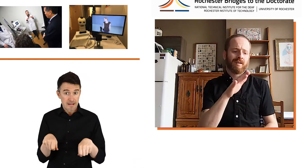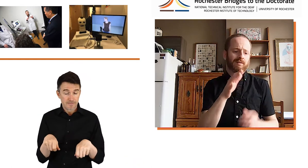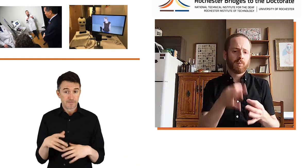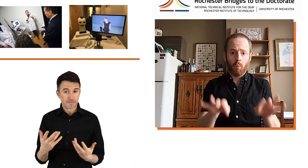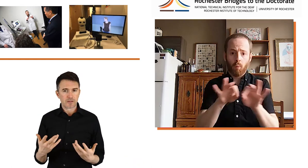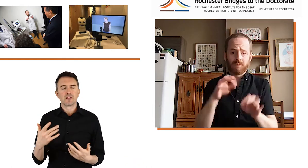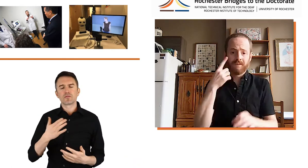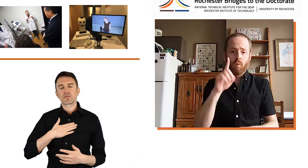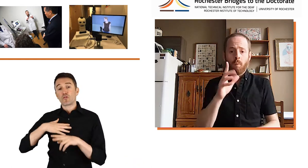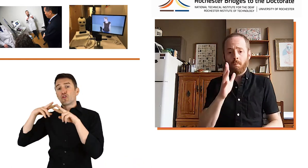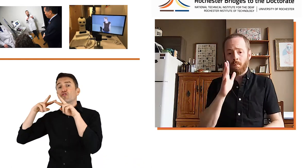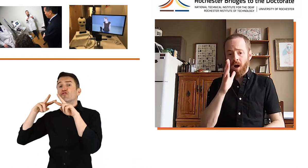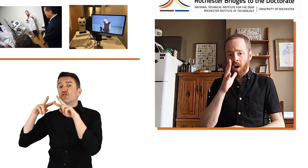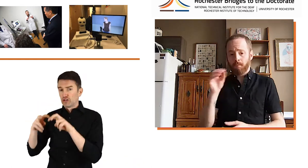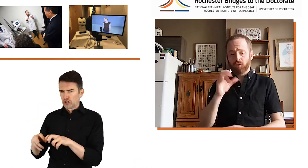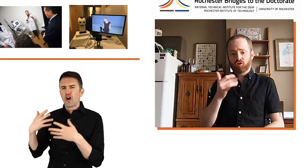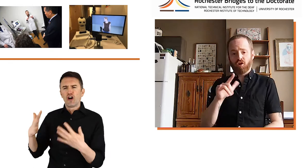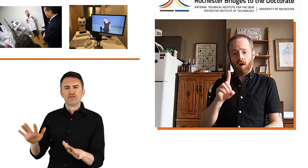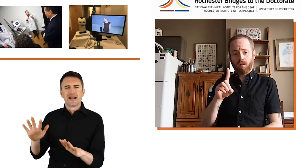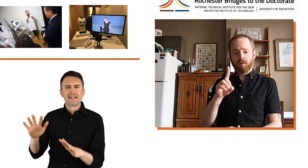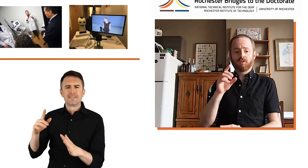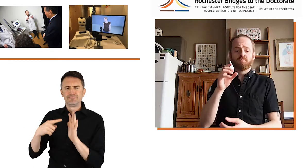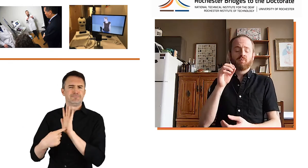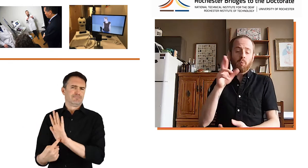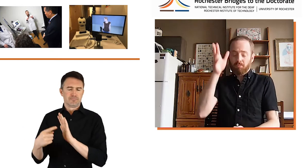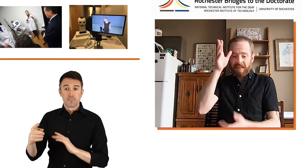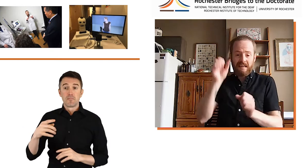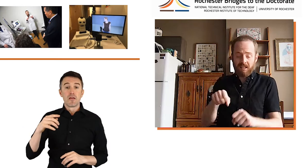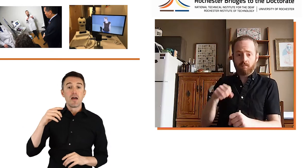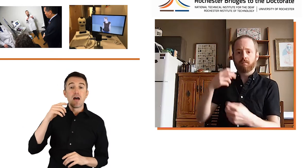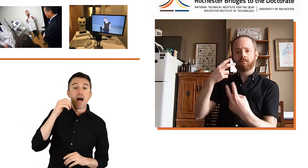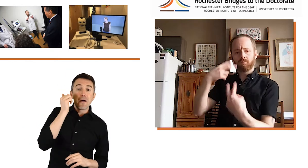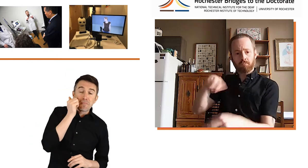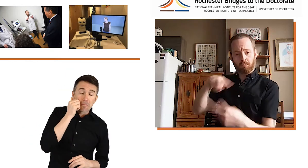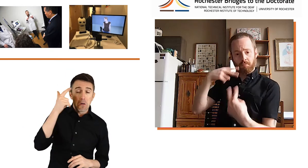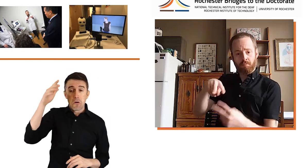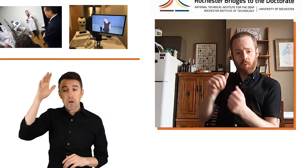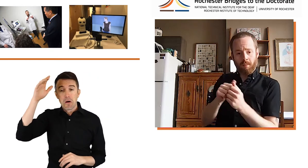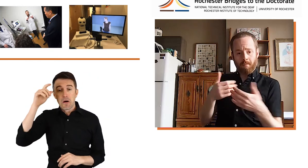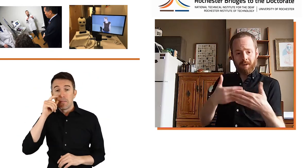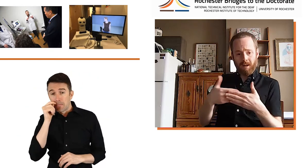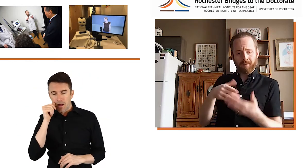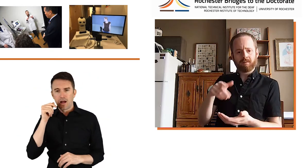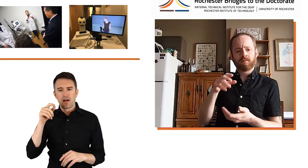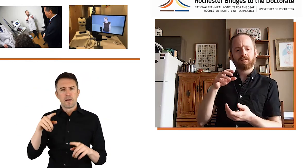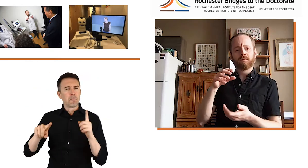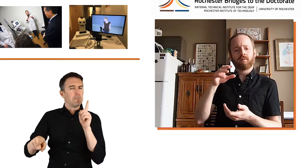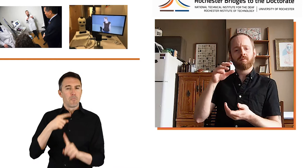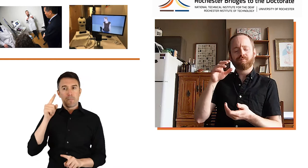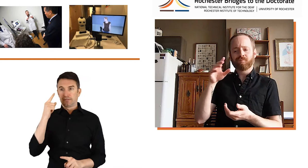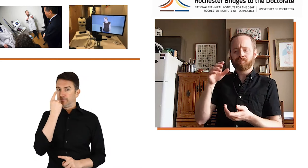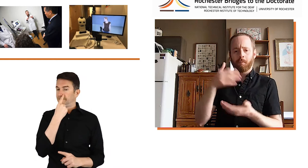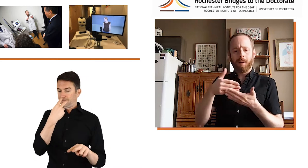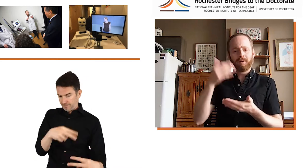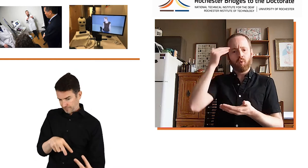So through research, we know that it's important for a mother and child, or father too, but for mother and child to connect via